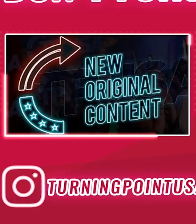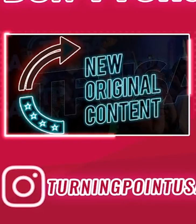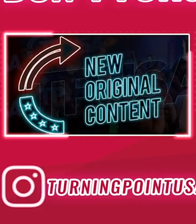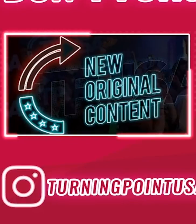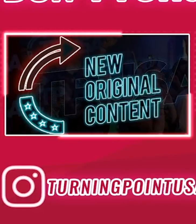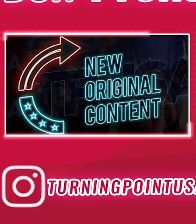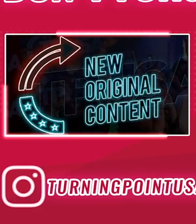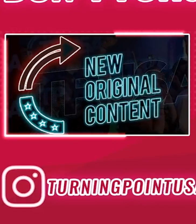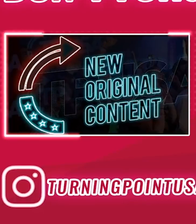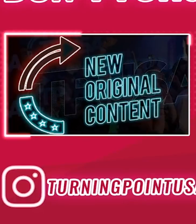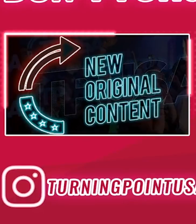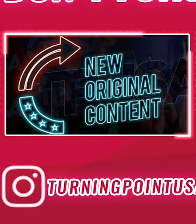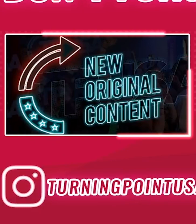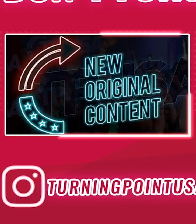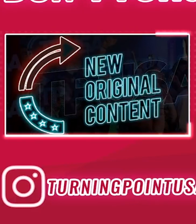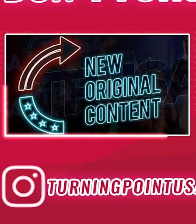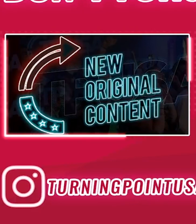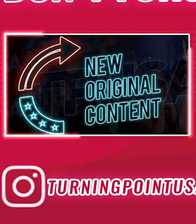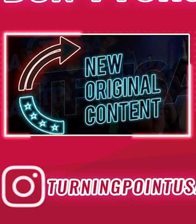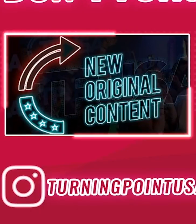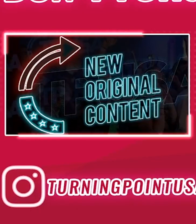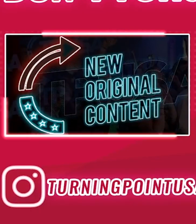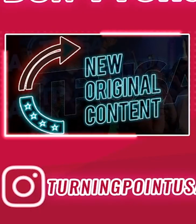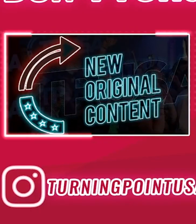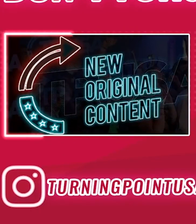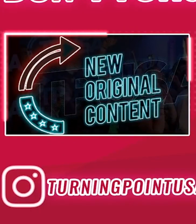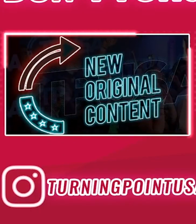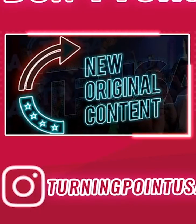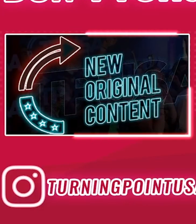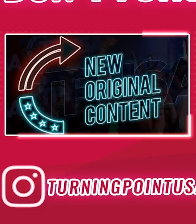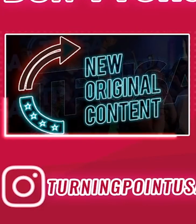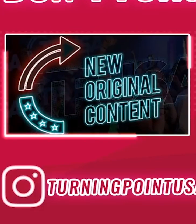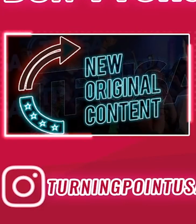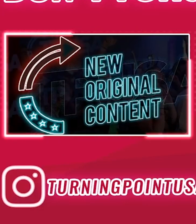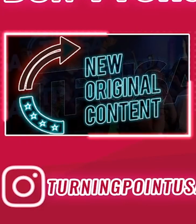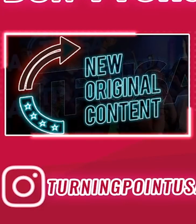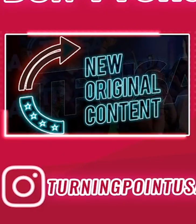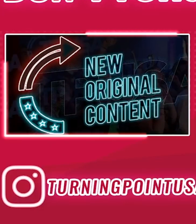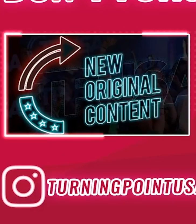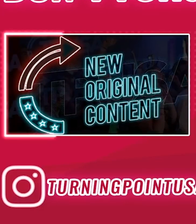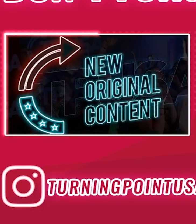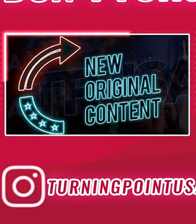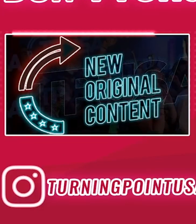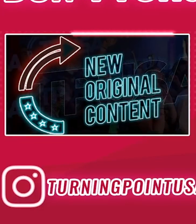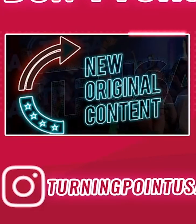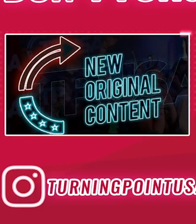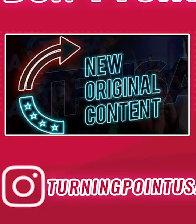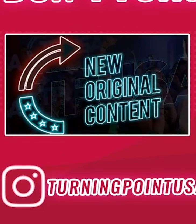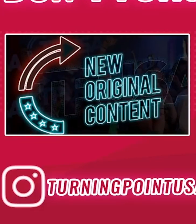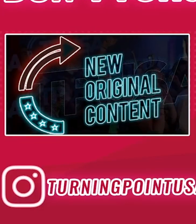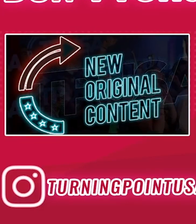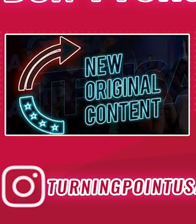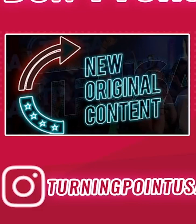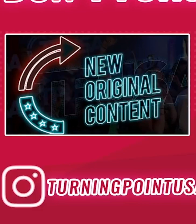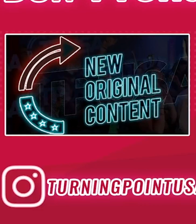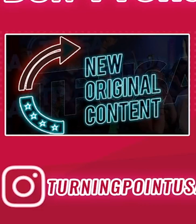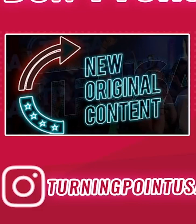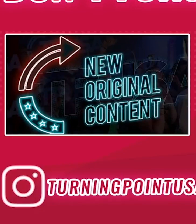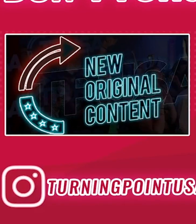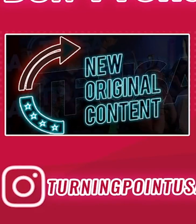Founder and CEO of turning point USA. you liked this video, be sure to subscribe to our YouTube channel at turning point USA.